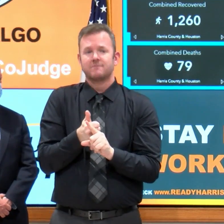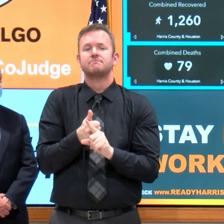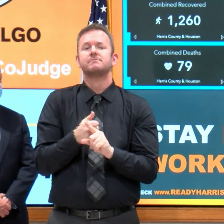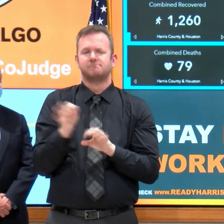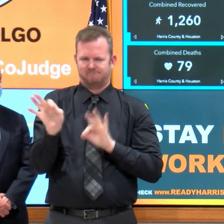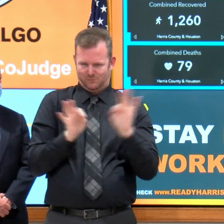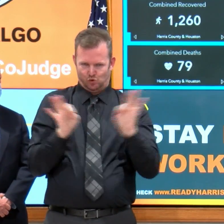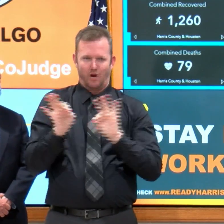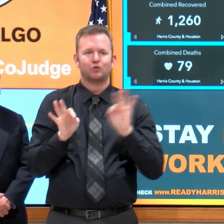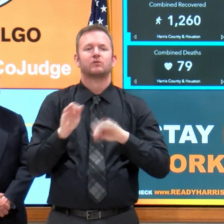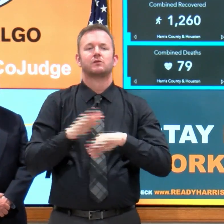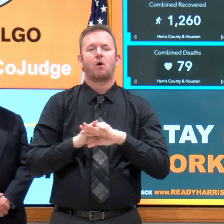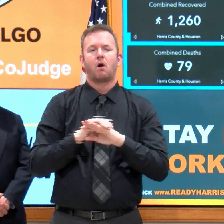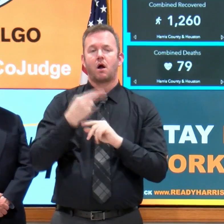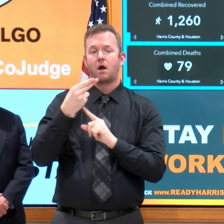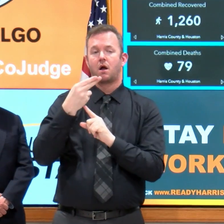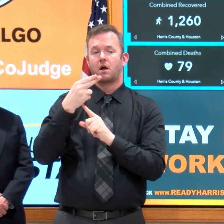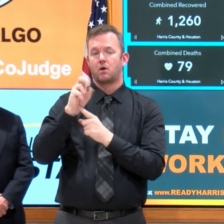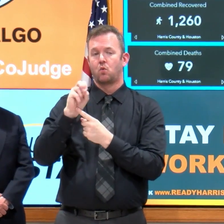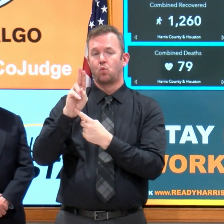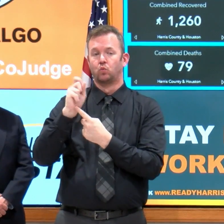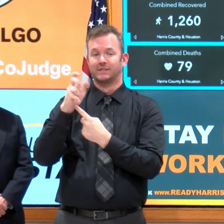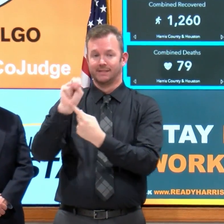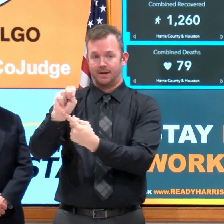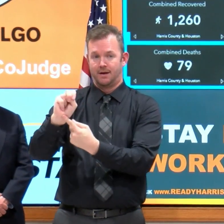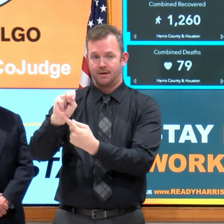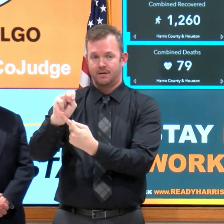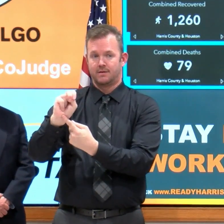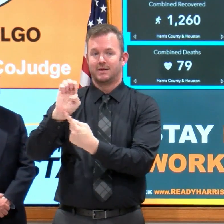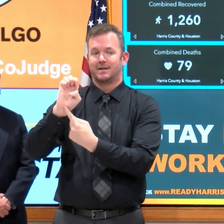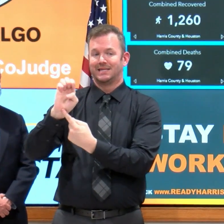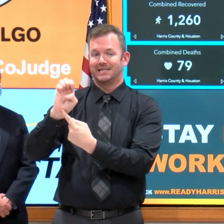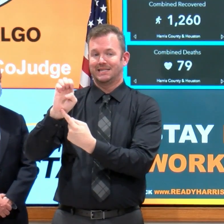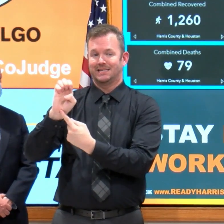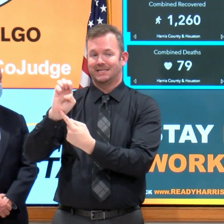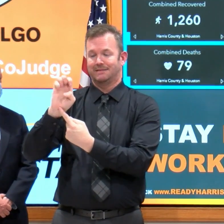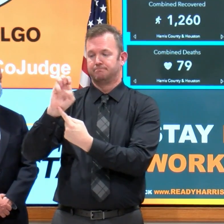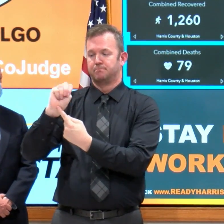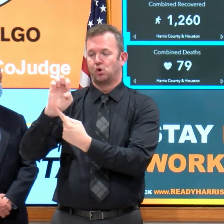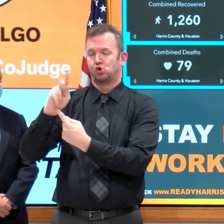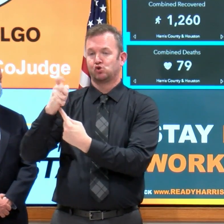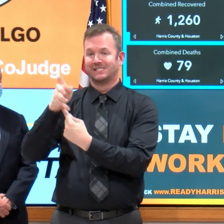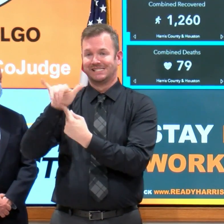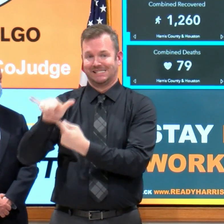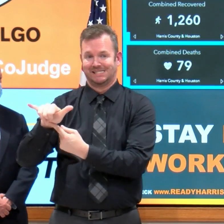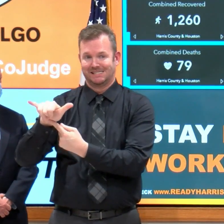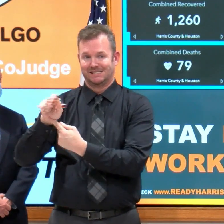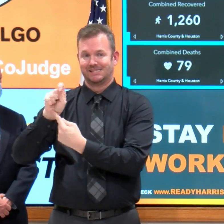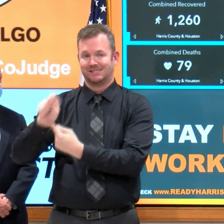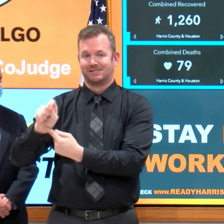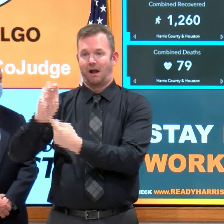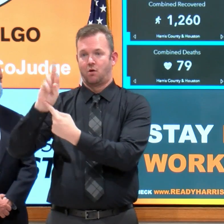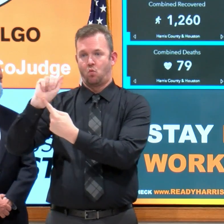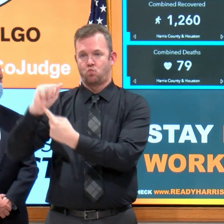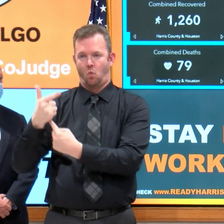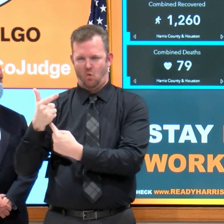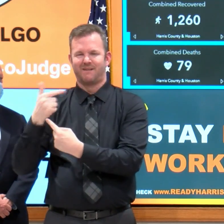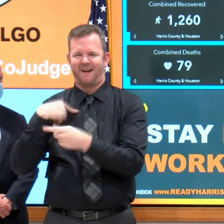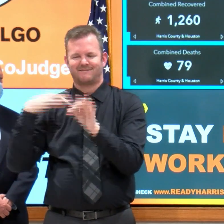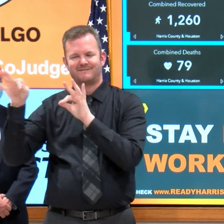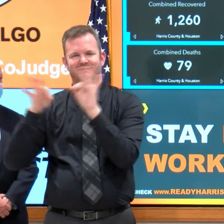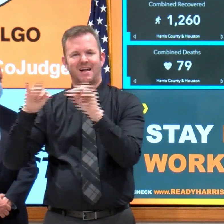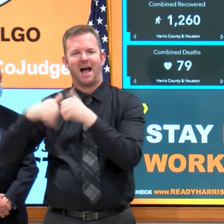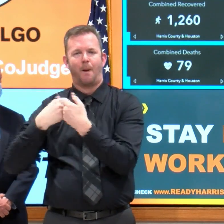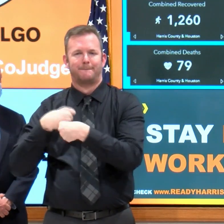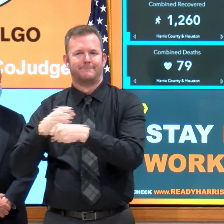HoustonEmergency.org. We have also shared the information on social media. And I know Houstonians have been asked